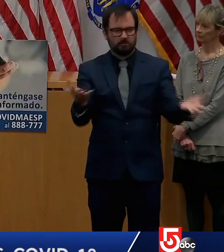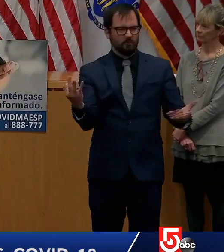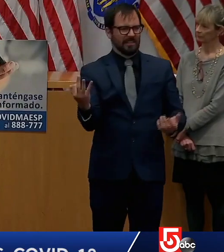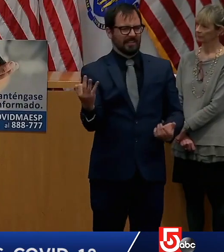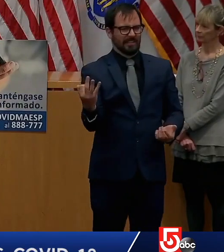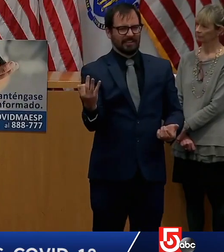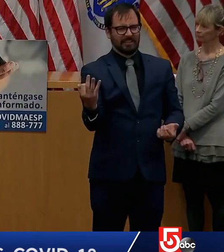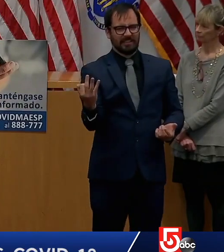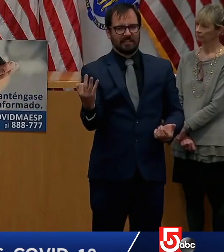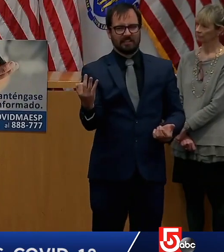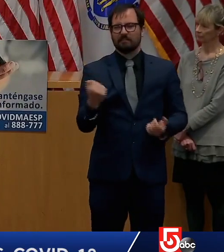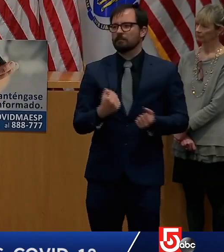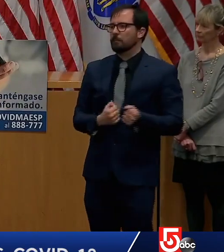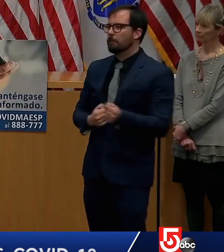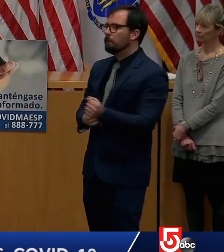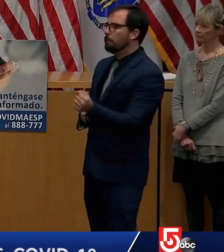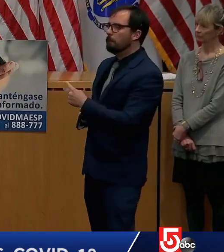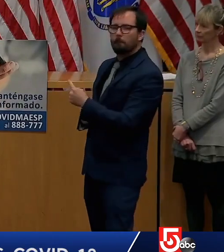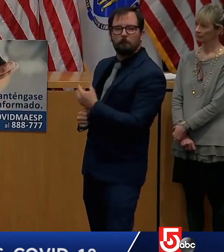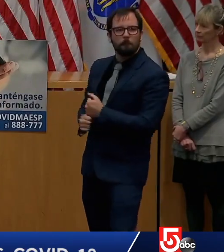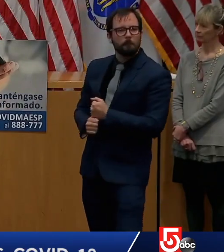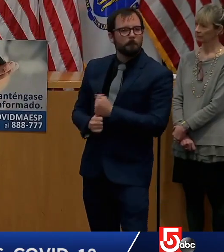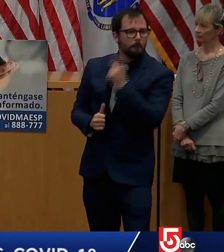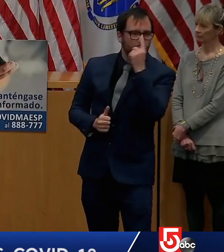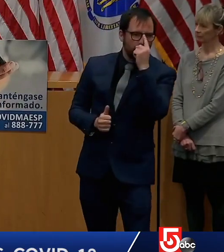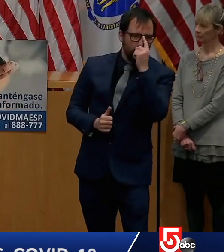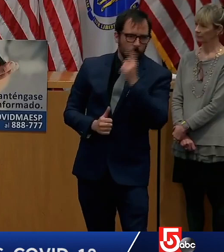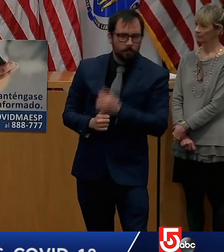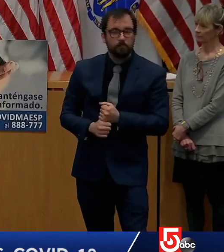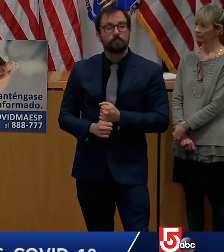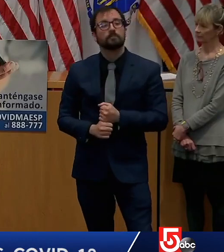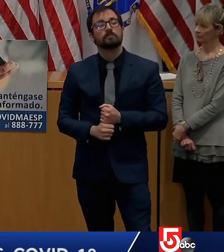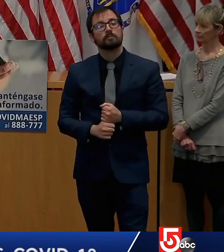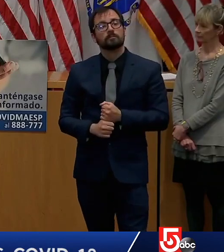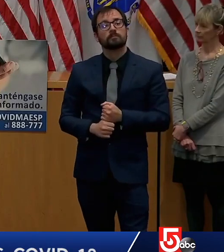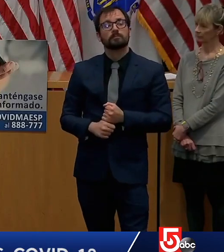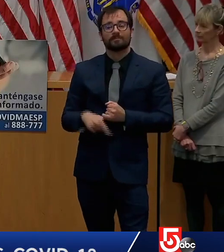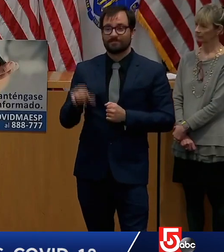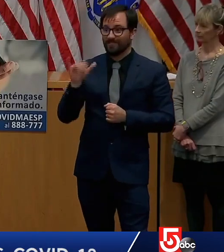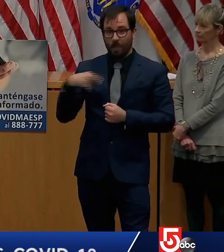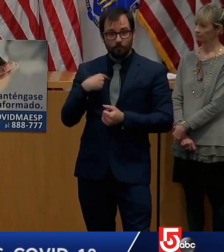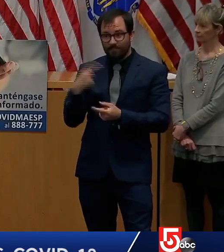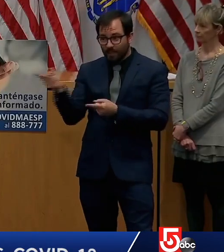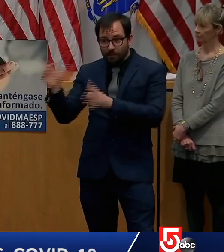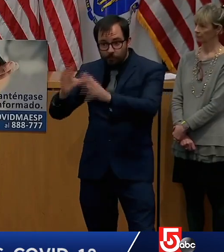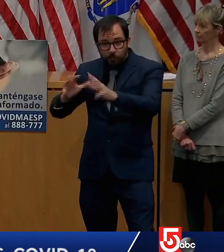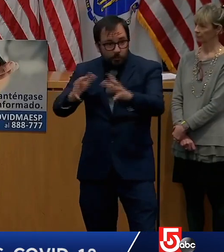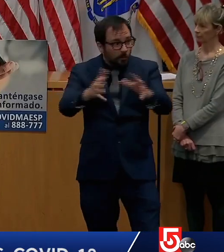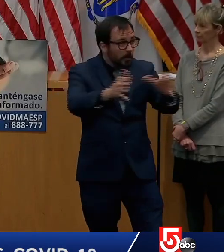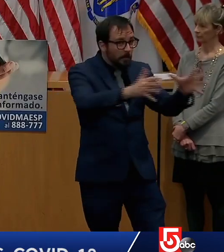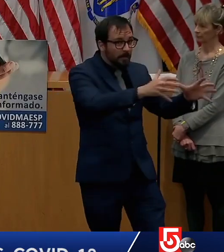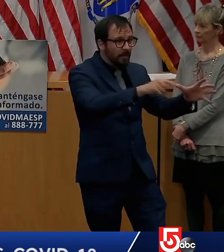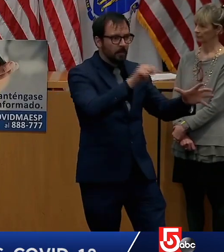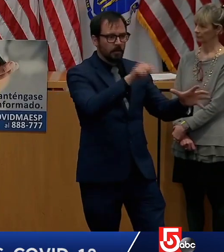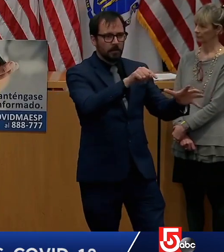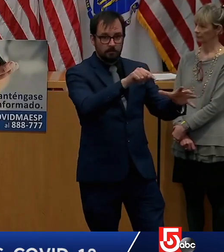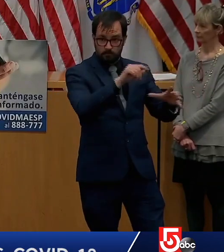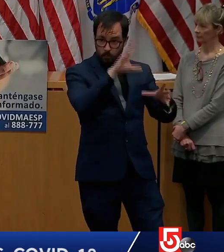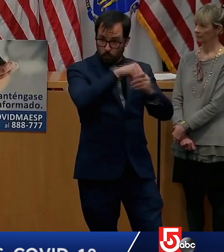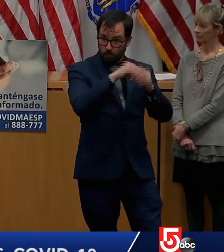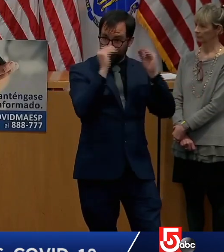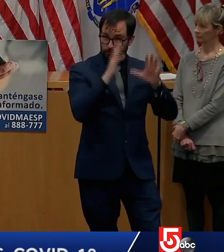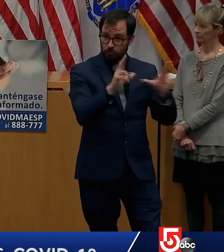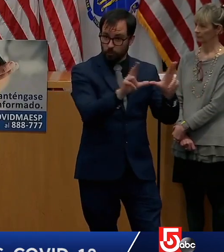So what I would say is the governor has made the decision. I certainly listen to all stakeholder groups, the PTA,